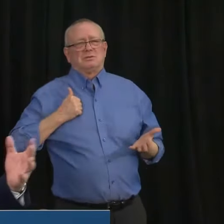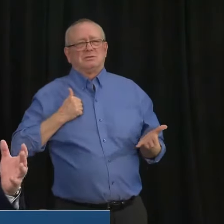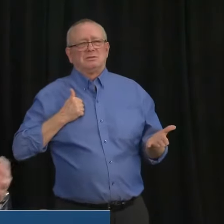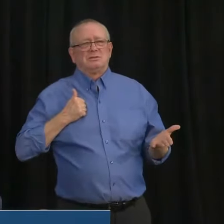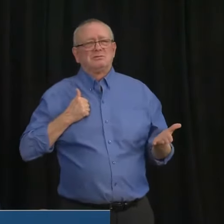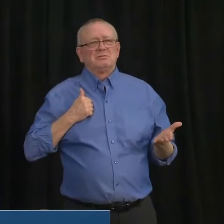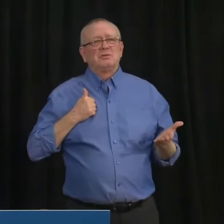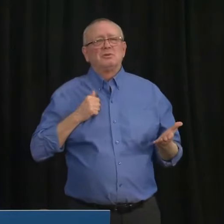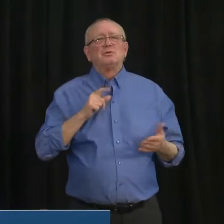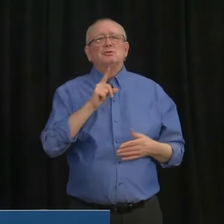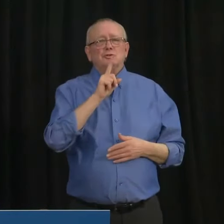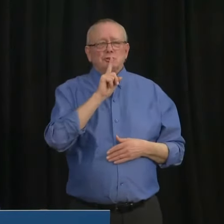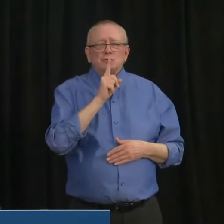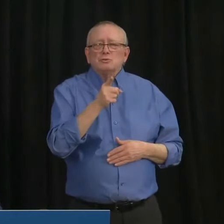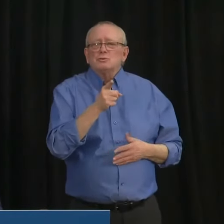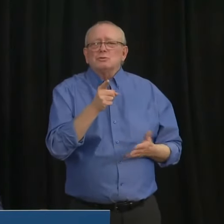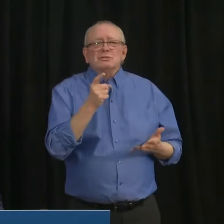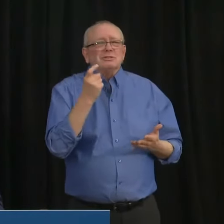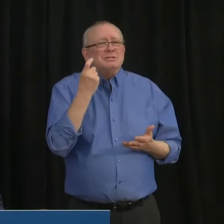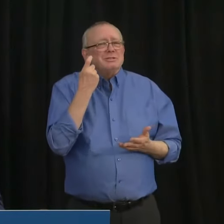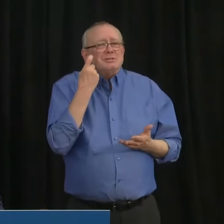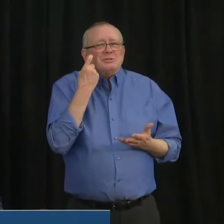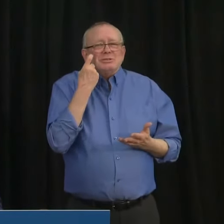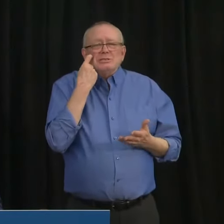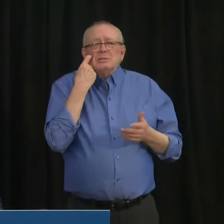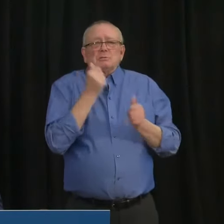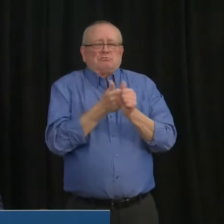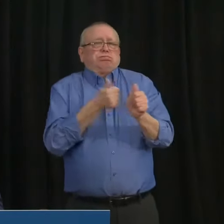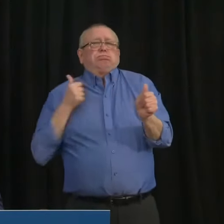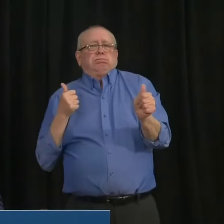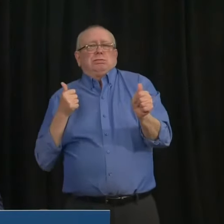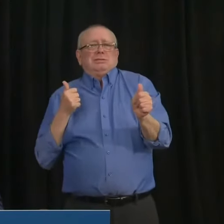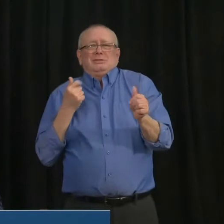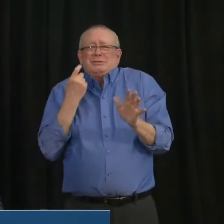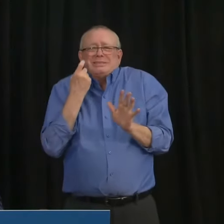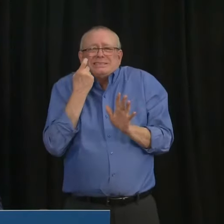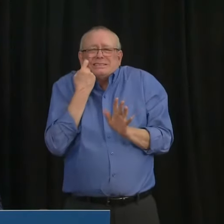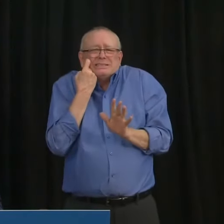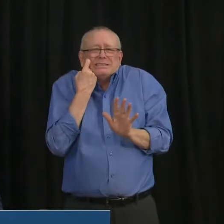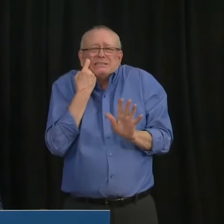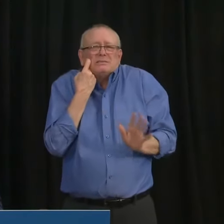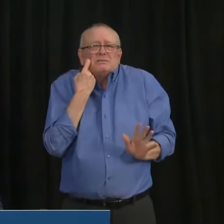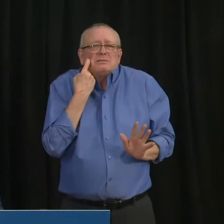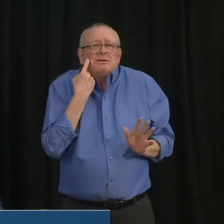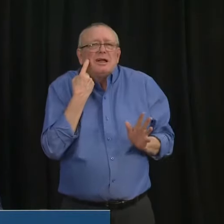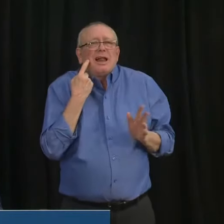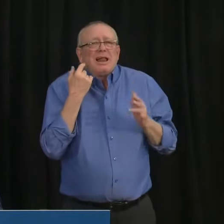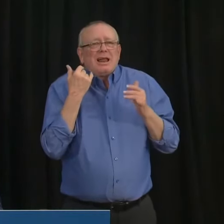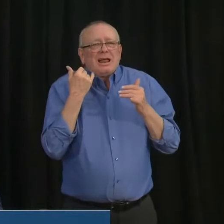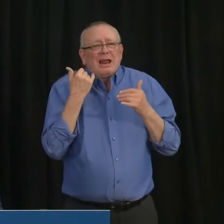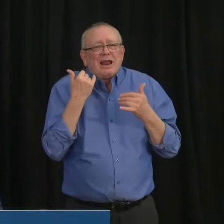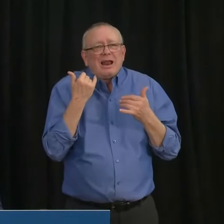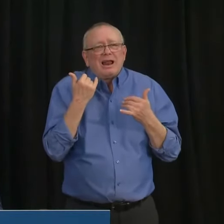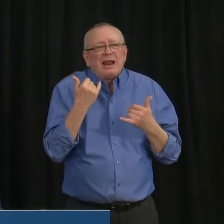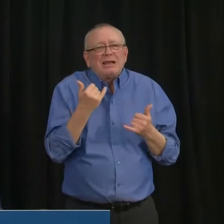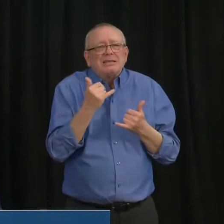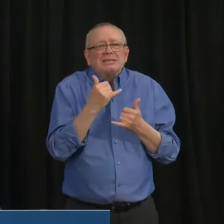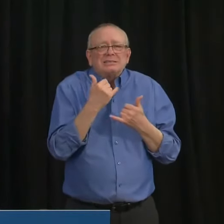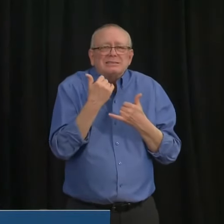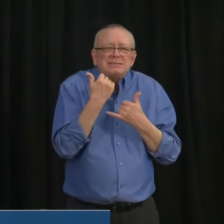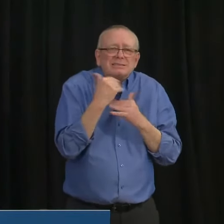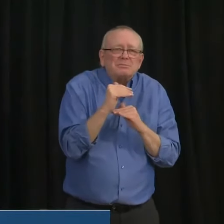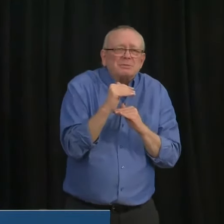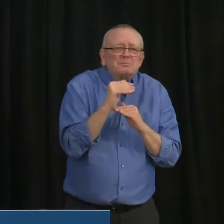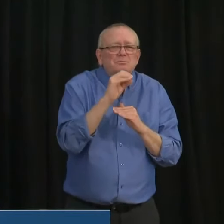true that right now, um, we are only able to, uh, trace a small percentage of new